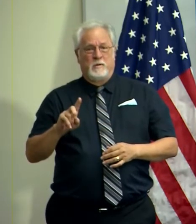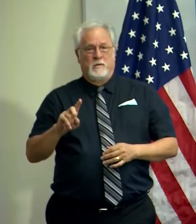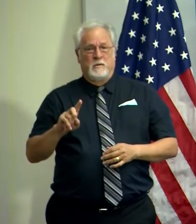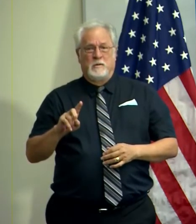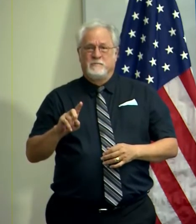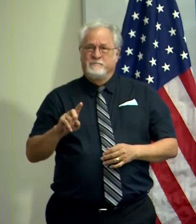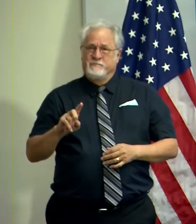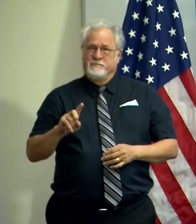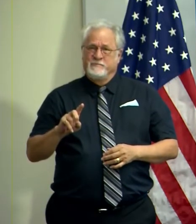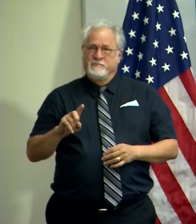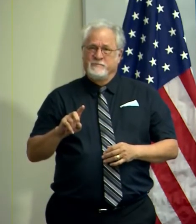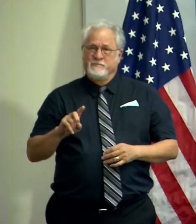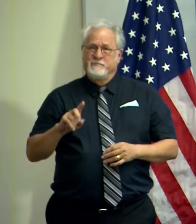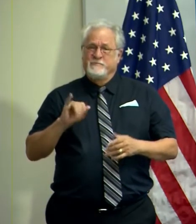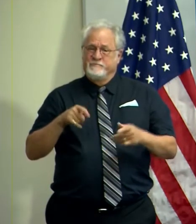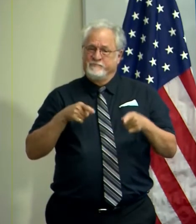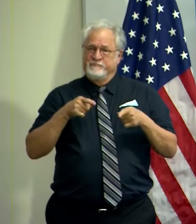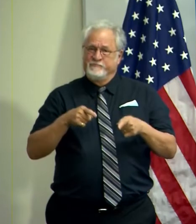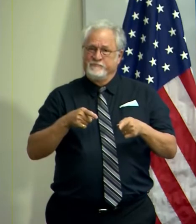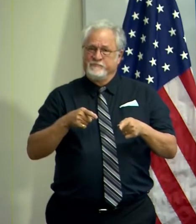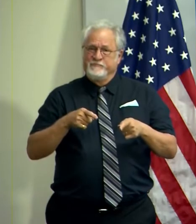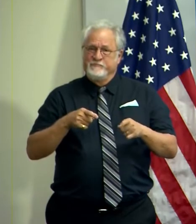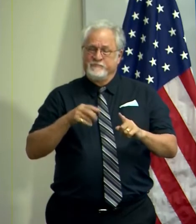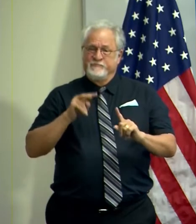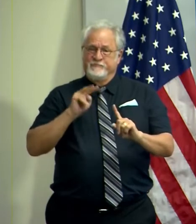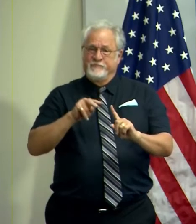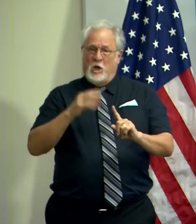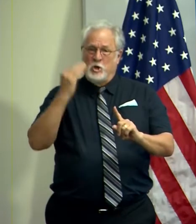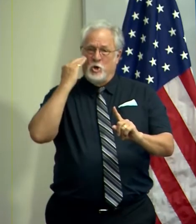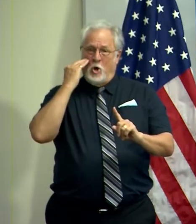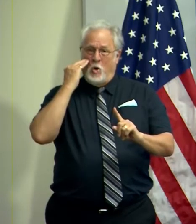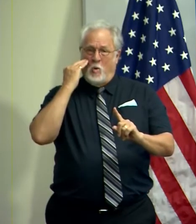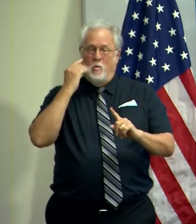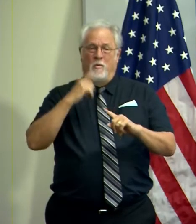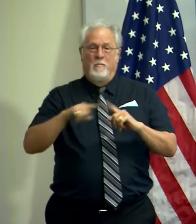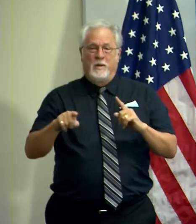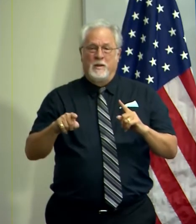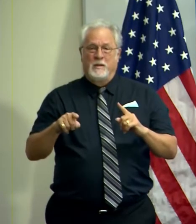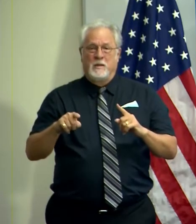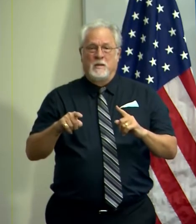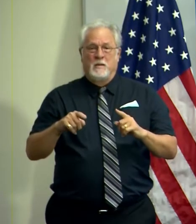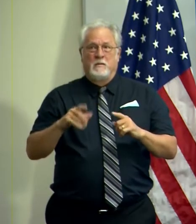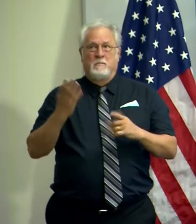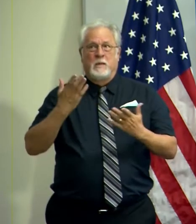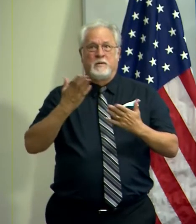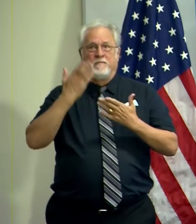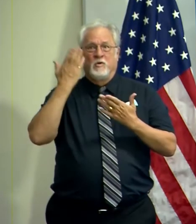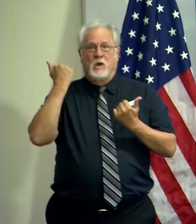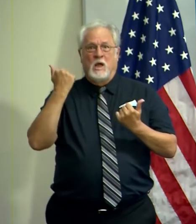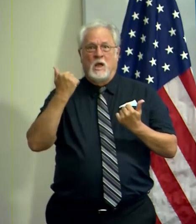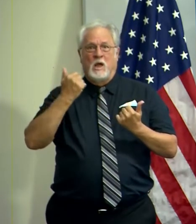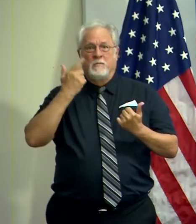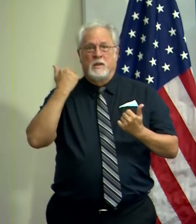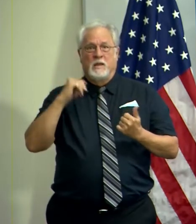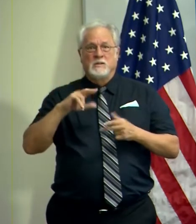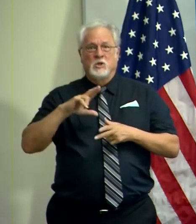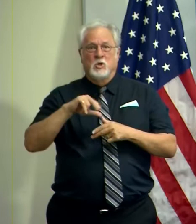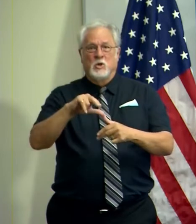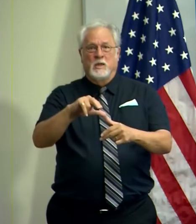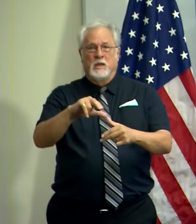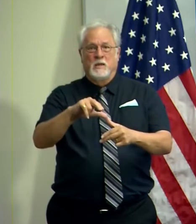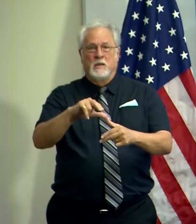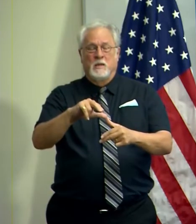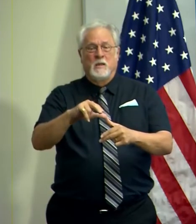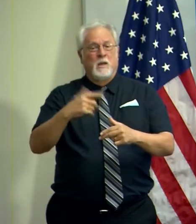So that should underscore what we all know but maybe lost sight of because of the hurricane.